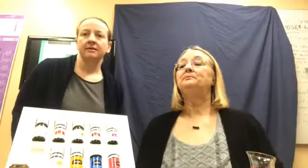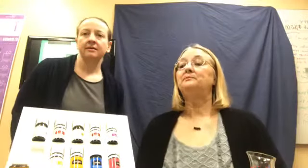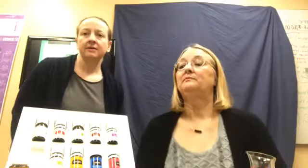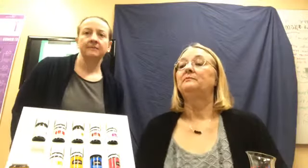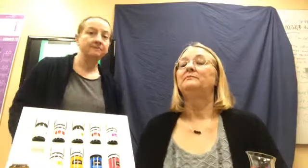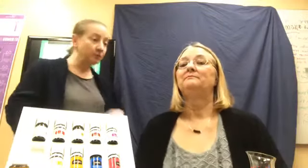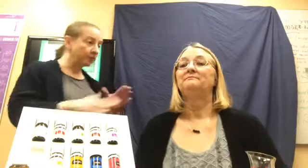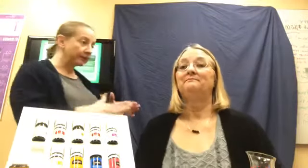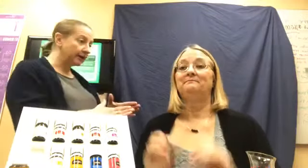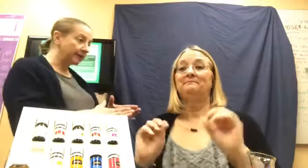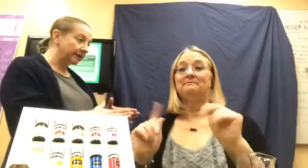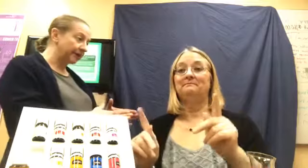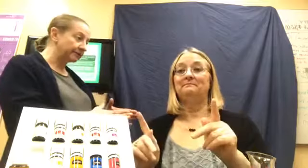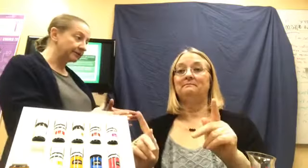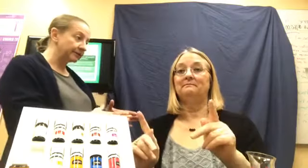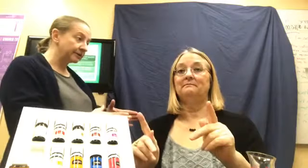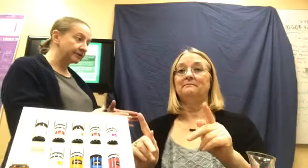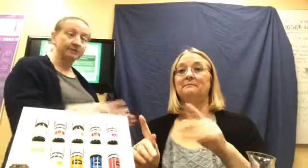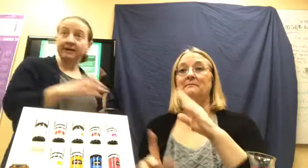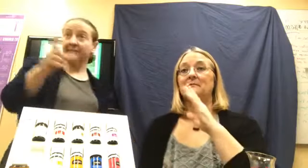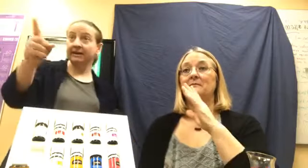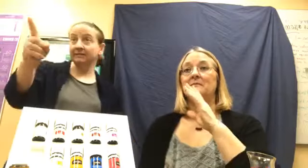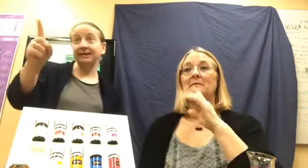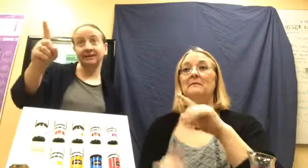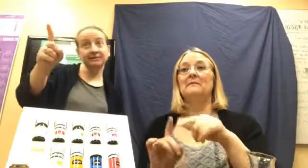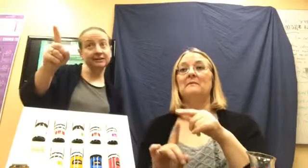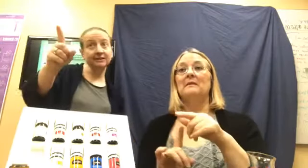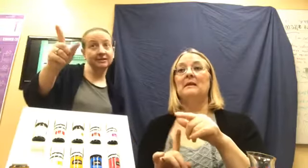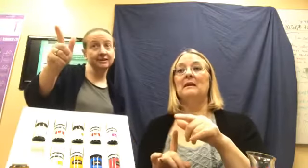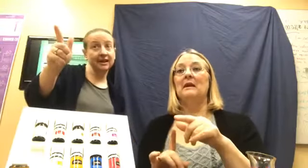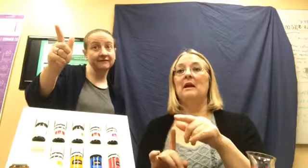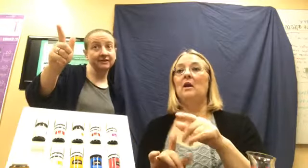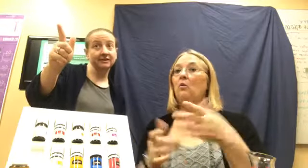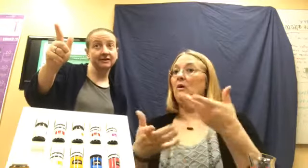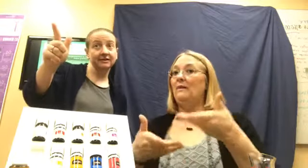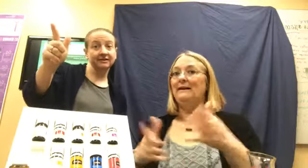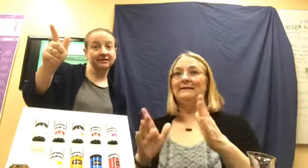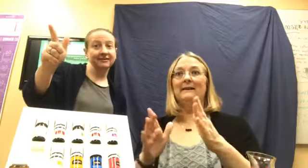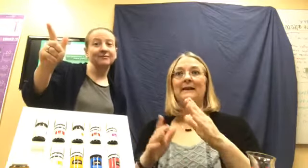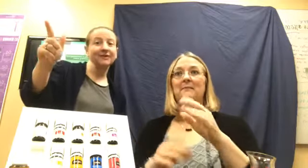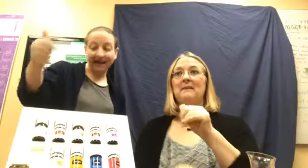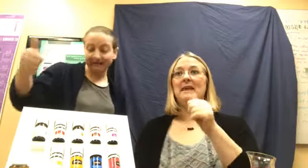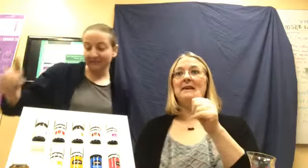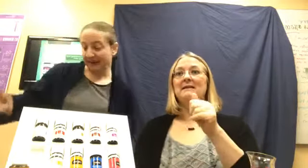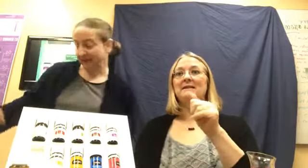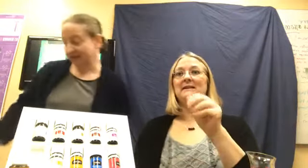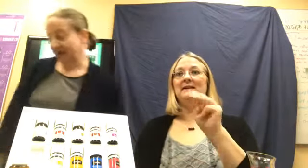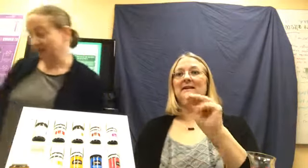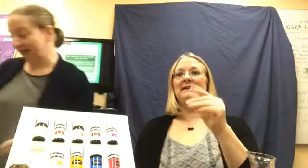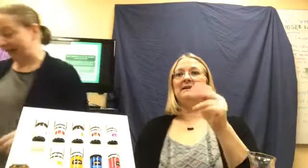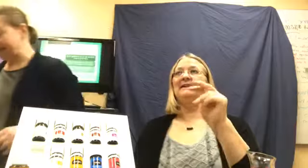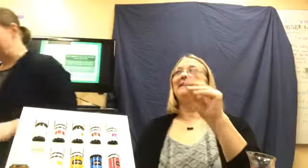Okay. You want to talk about lavender? Should we have Amanda? Amanda's really good at lavender. Well, let's let it be. We'll have Amanda talk about lavender.